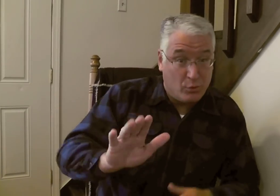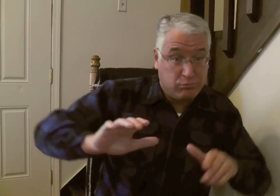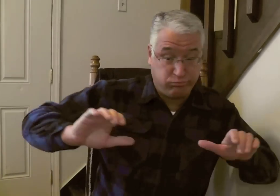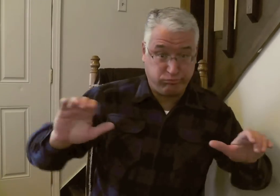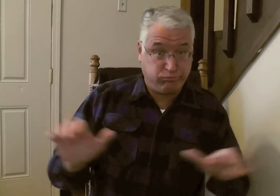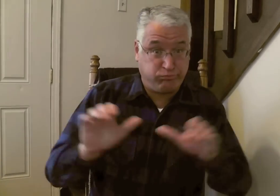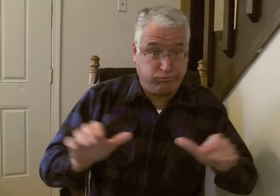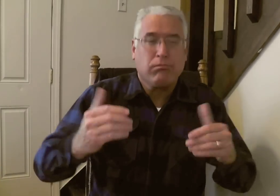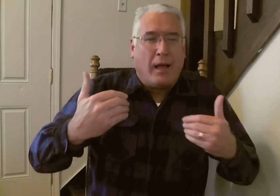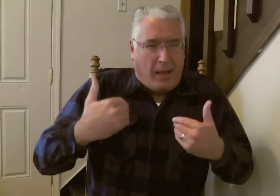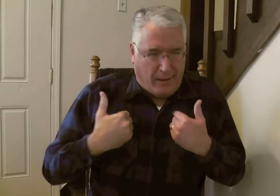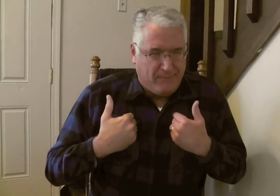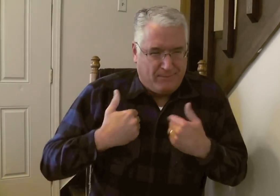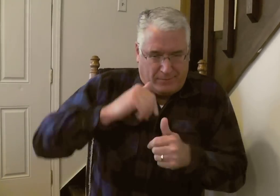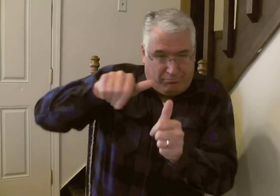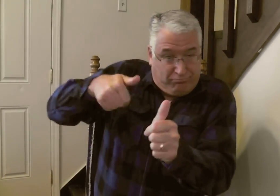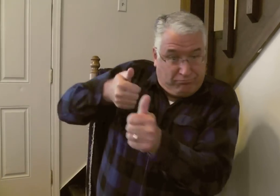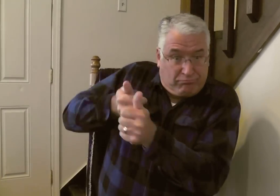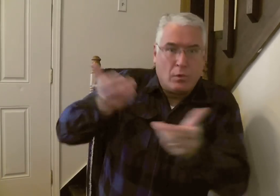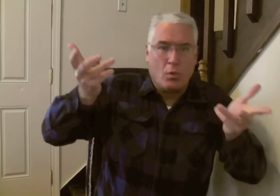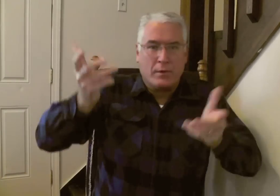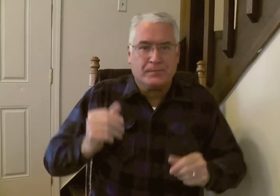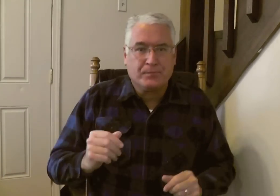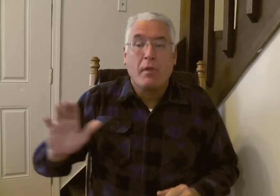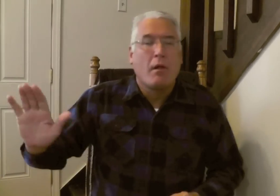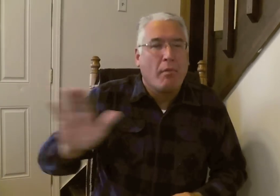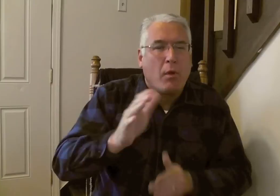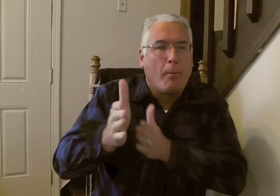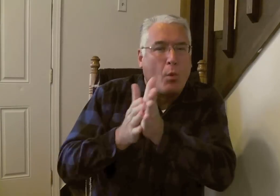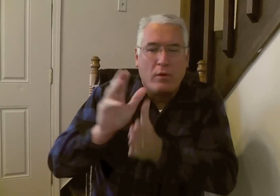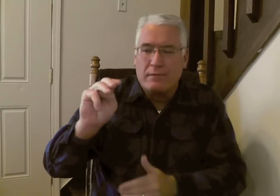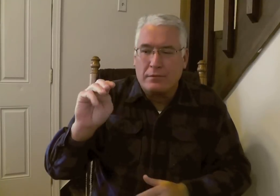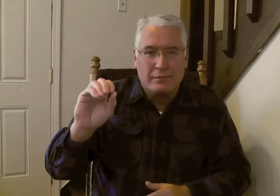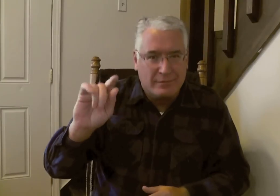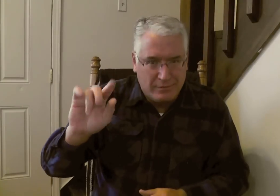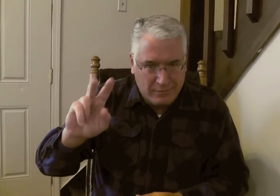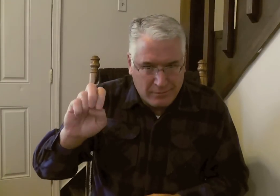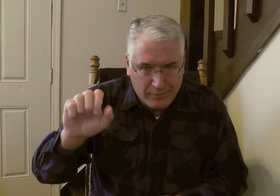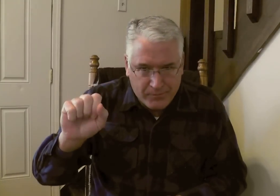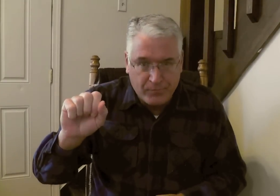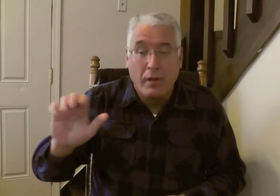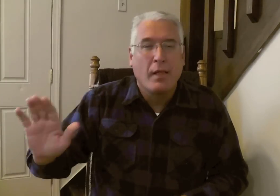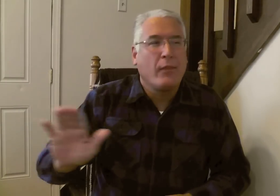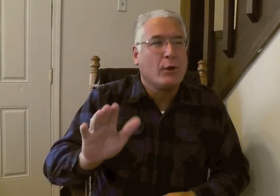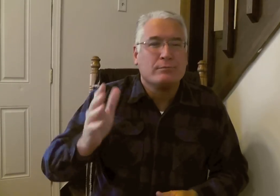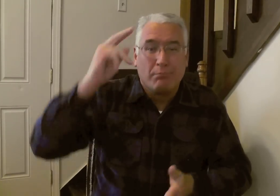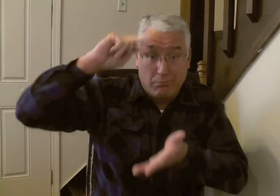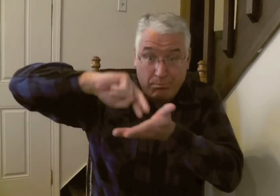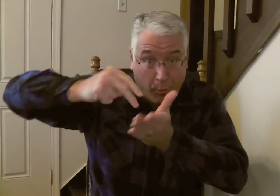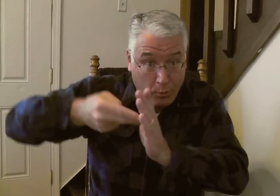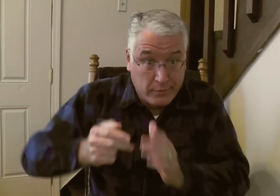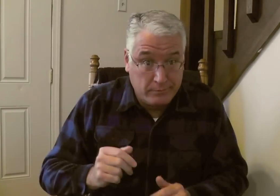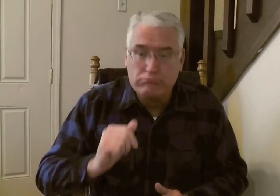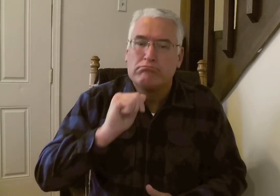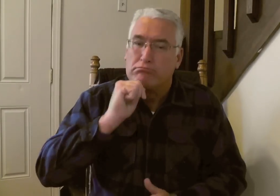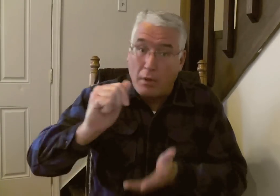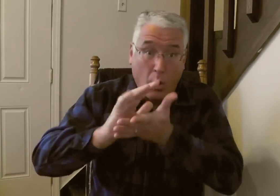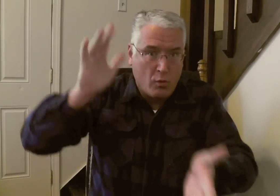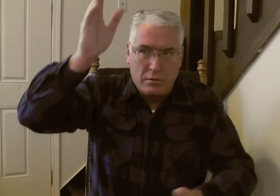Well, they're good deeds. What's behind them? Their motives. You know, what's their